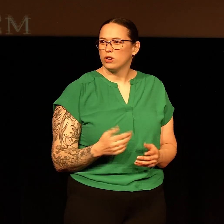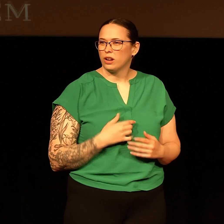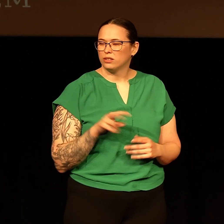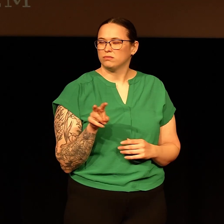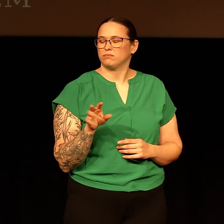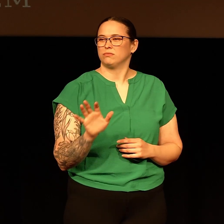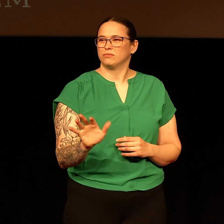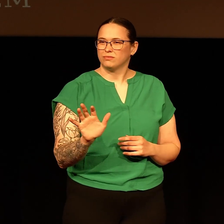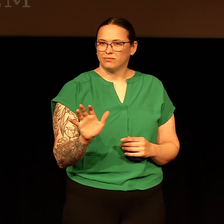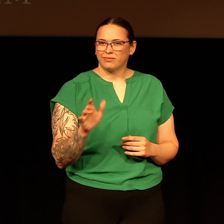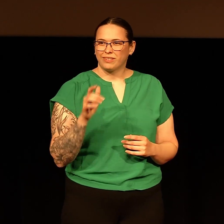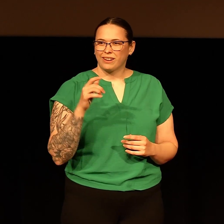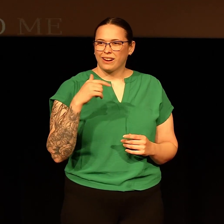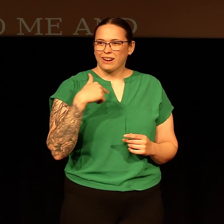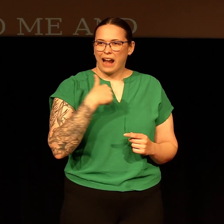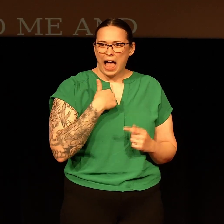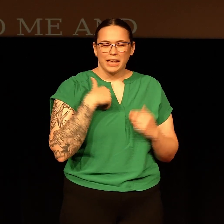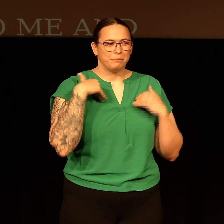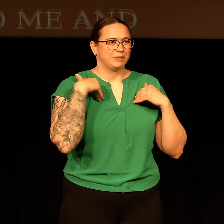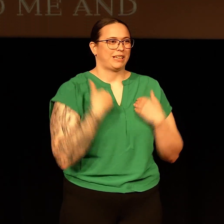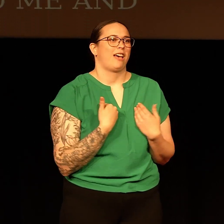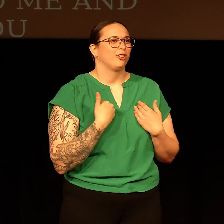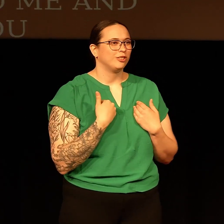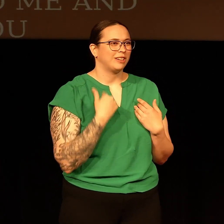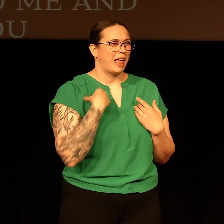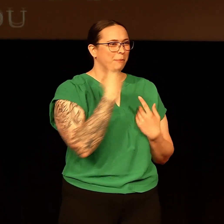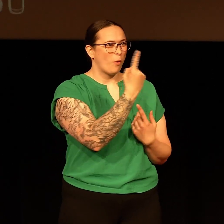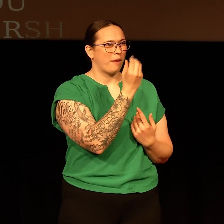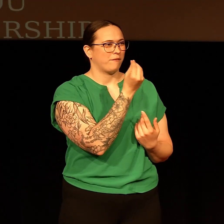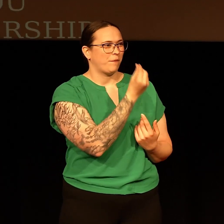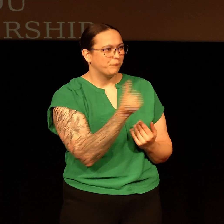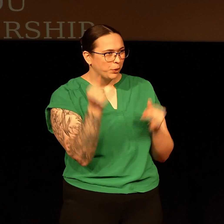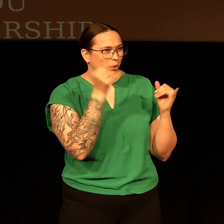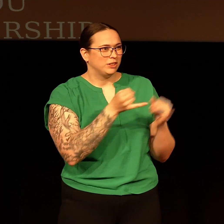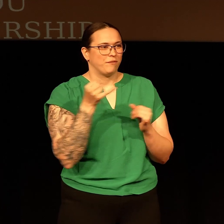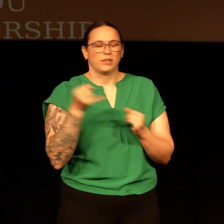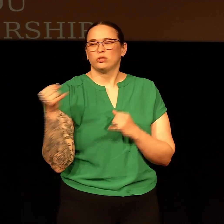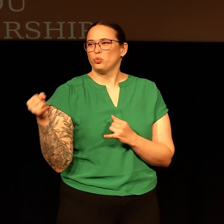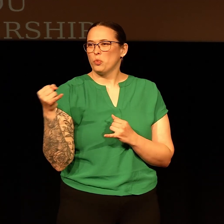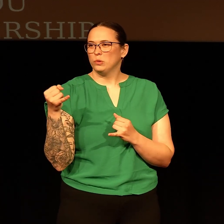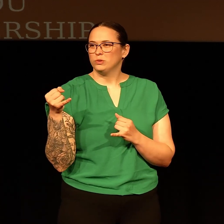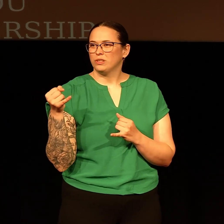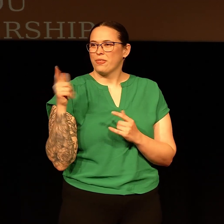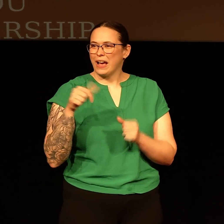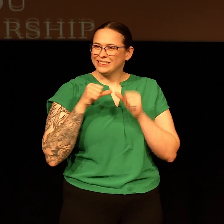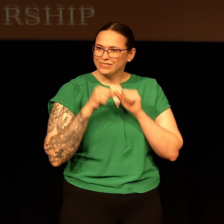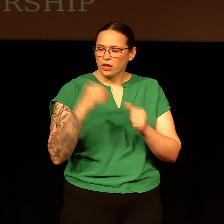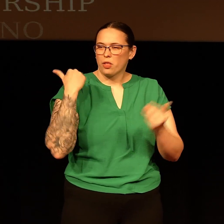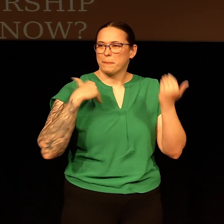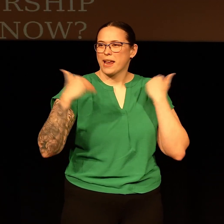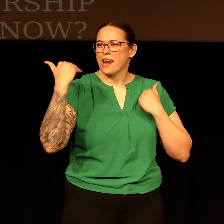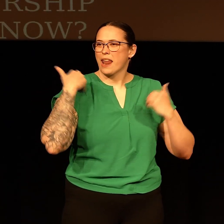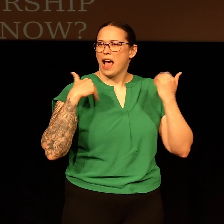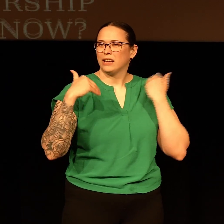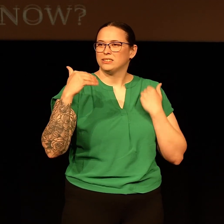Why don't you do it? And I was like, hey, I'm tired. There's a couple of individuals that have come to me time and time again.